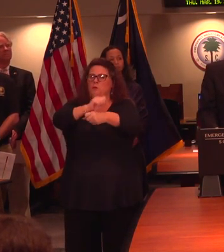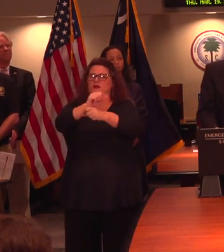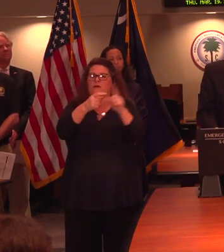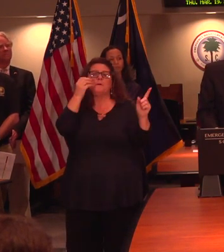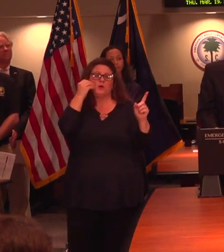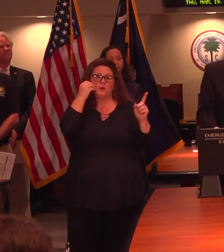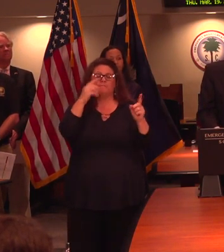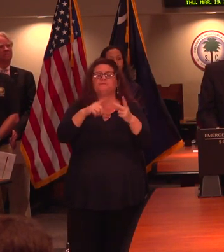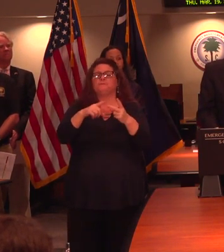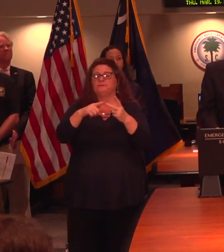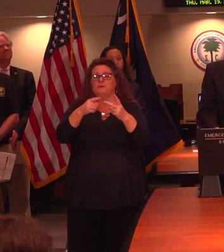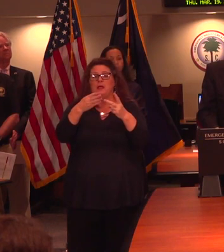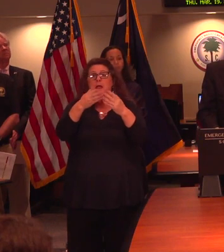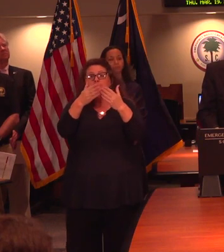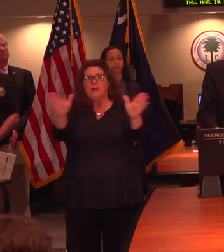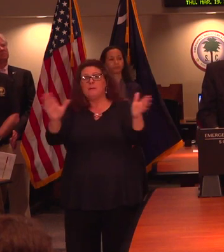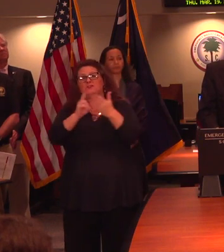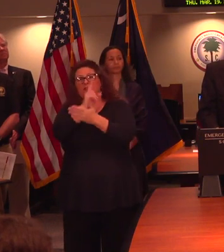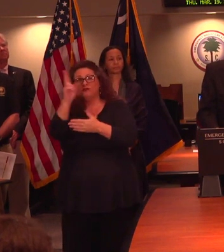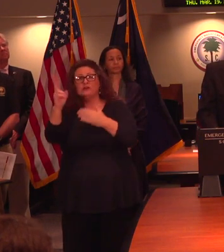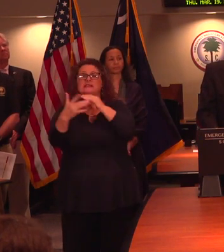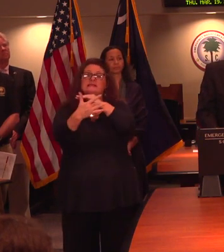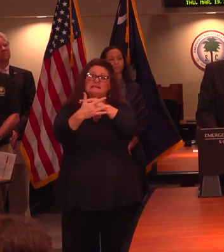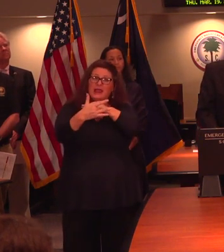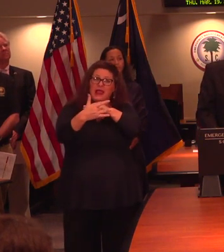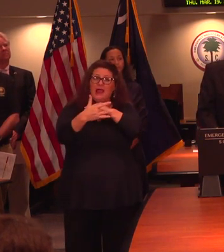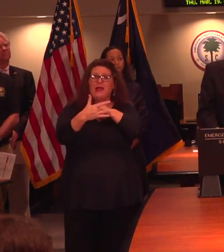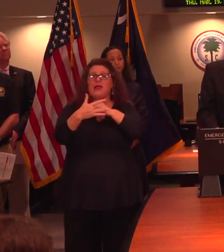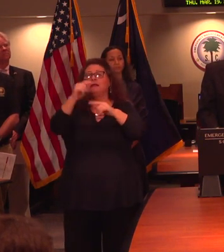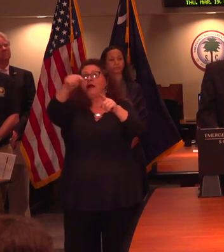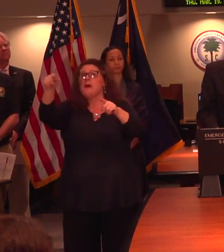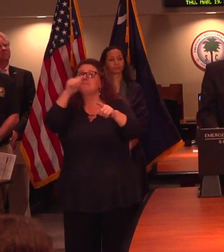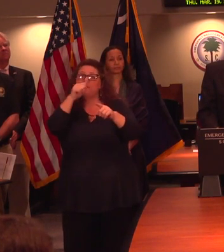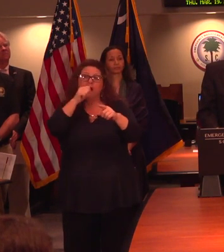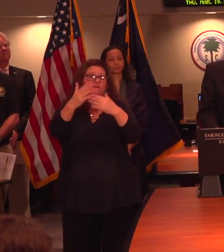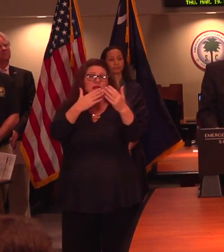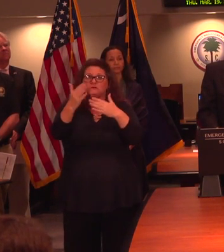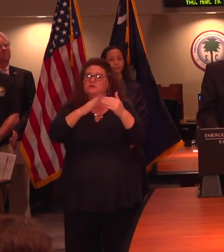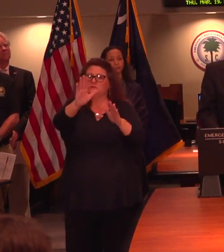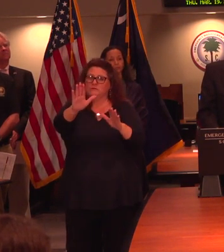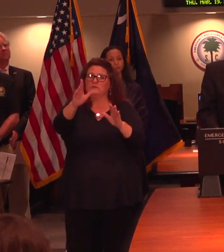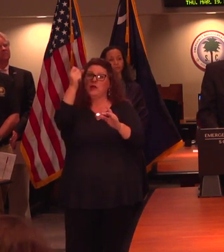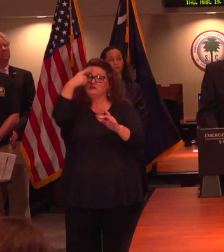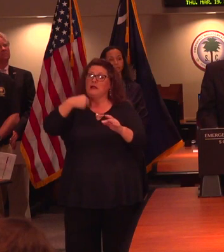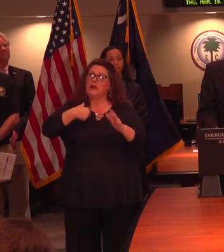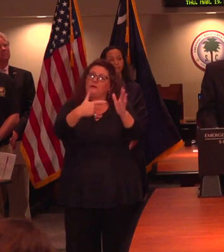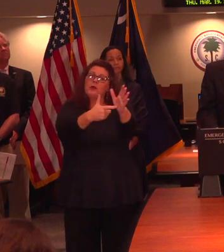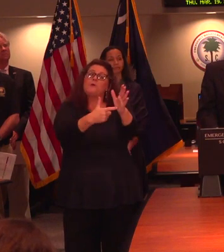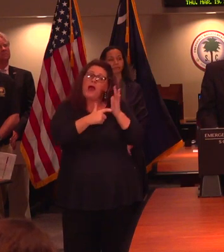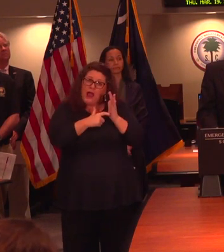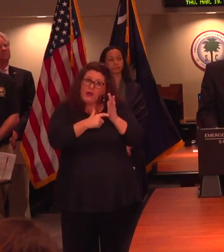universities, colleges, and technical colleges, each institution's president shall, and this is an order,